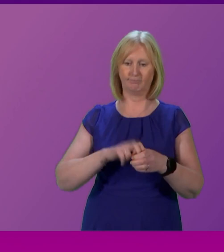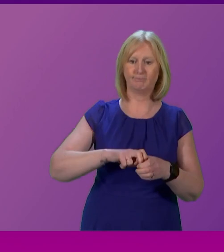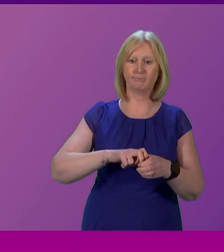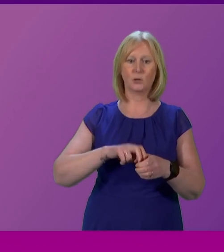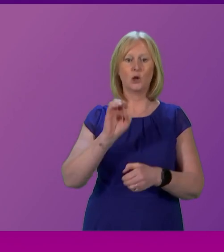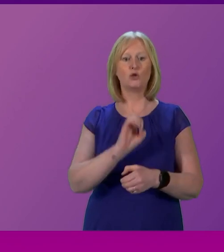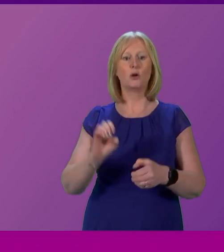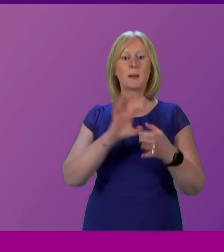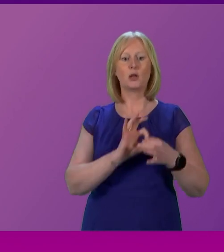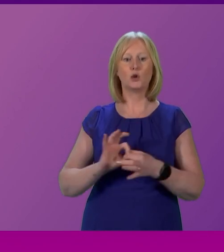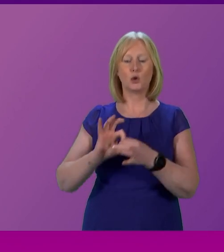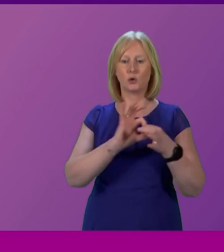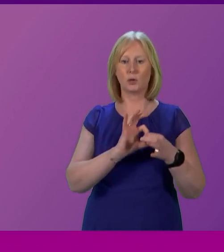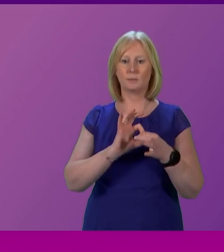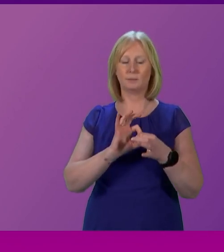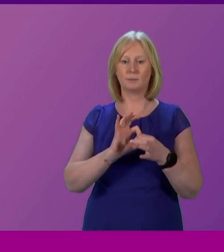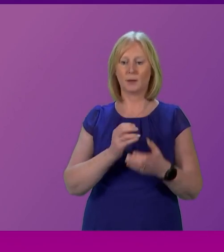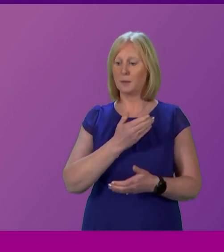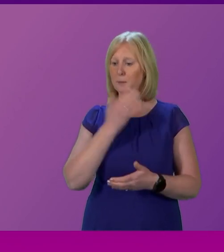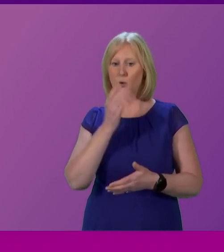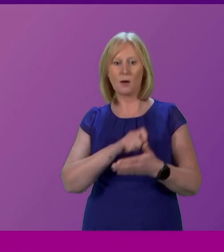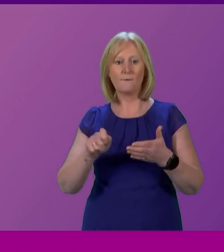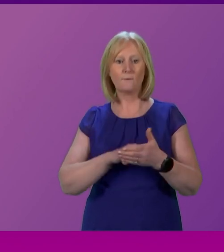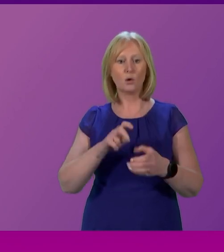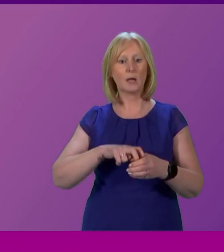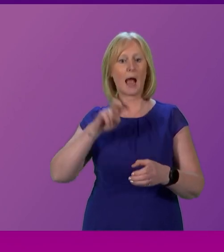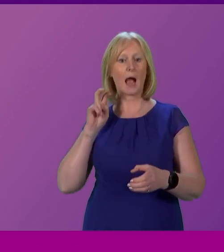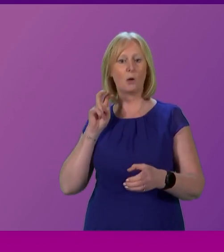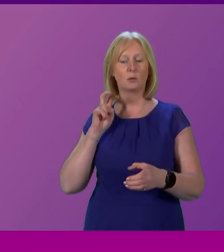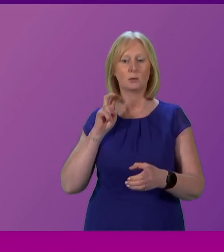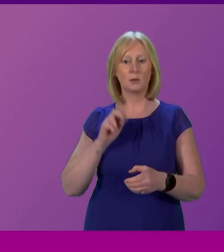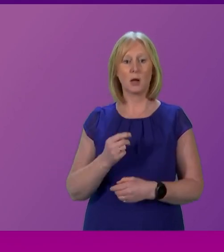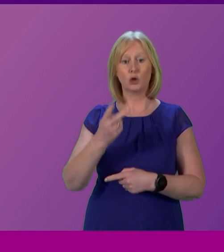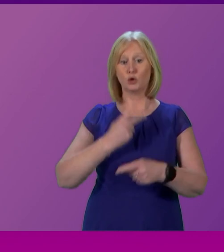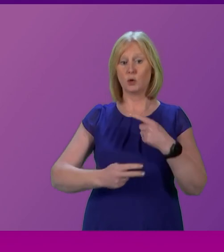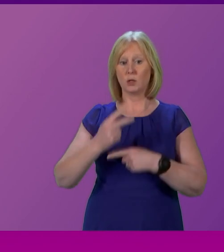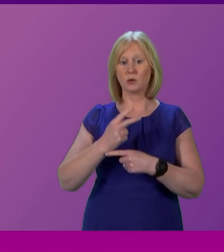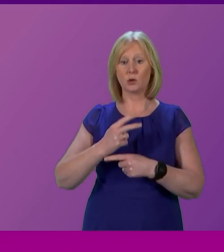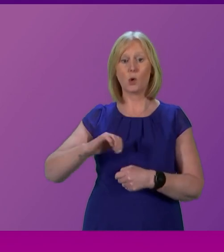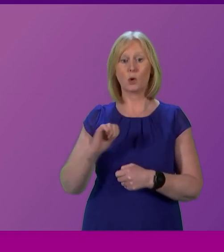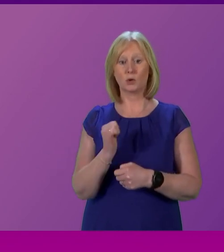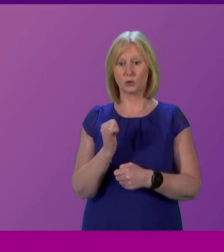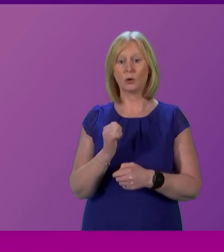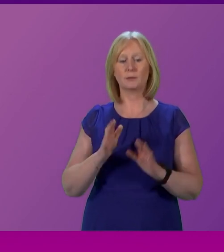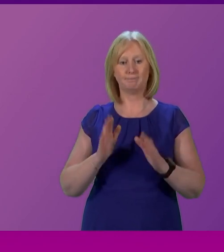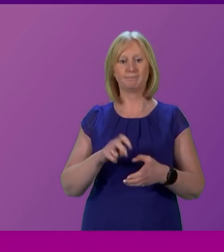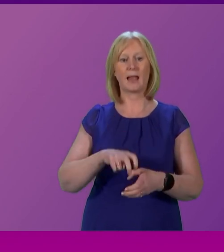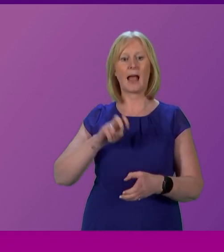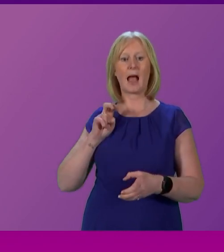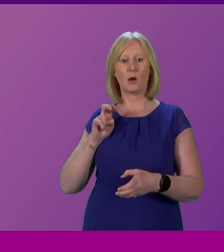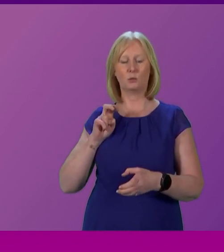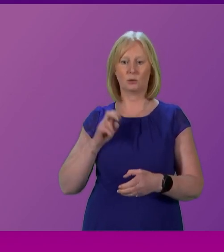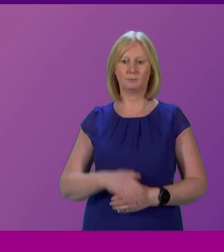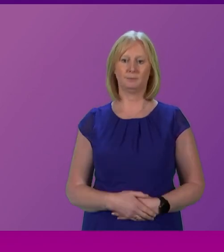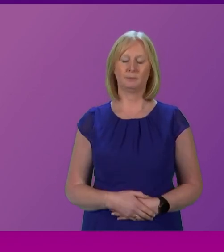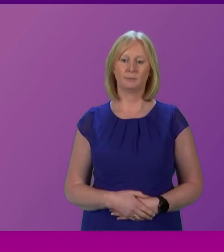Scotland voted to leave. Yet two years ago, Scotland was removed from the European Union against our will. So this